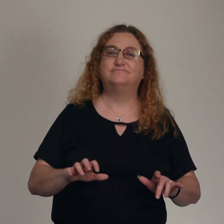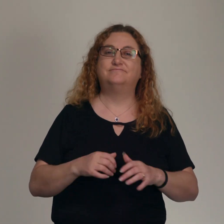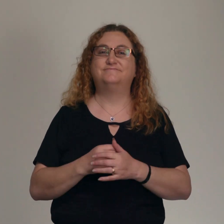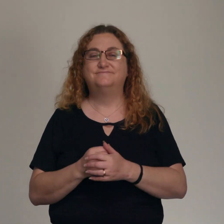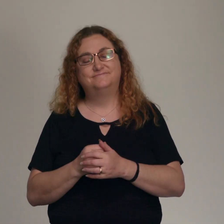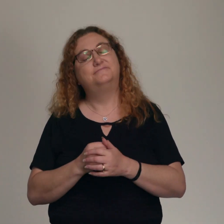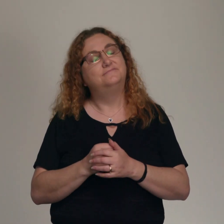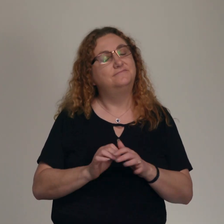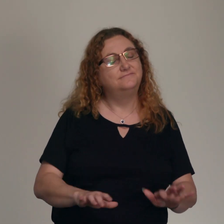All that You've done for me